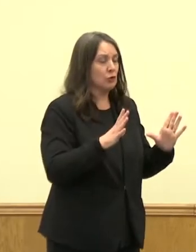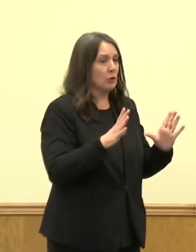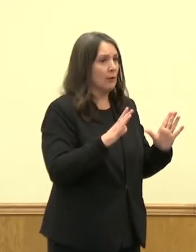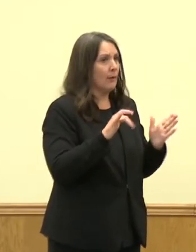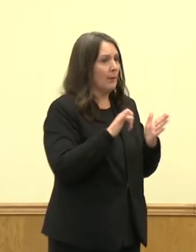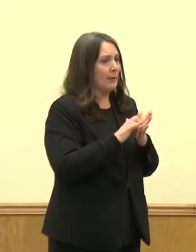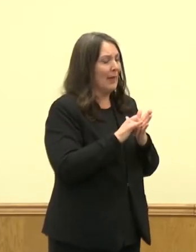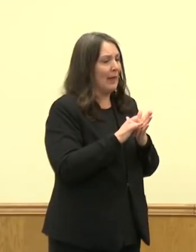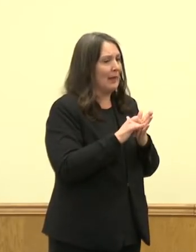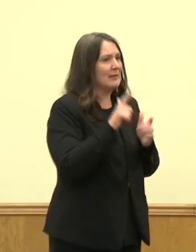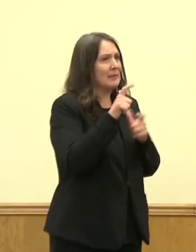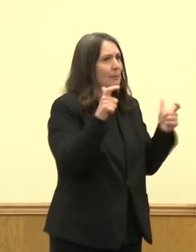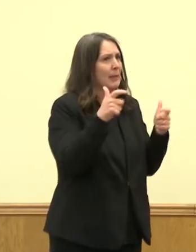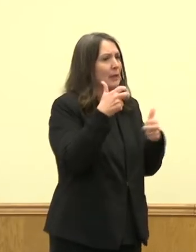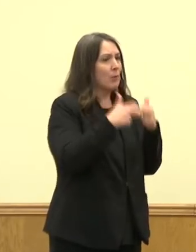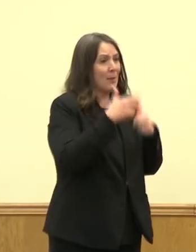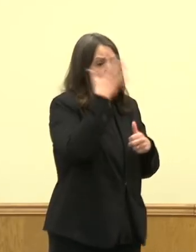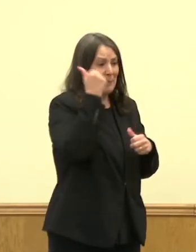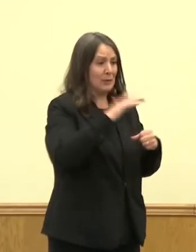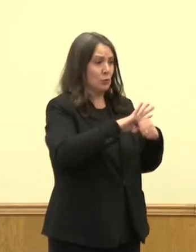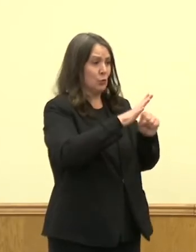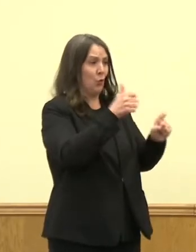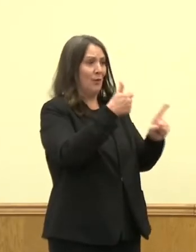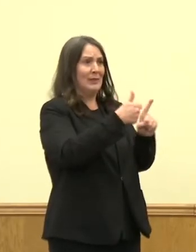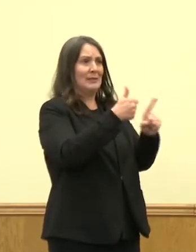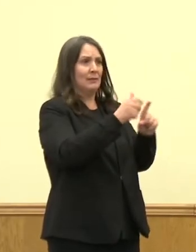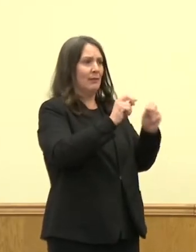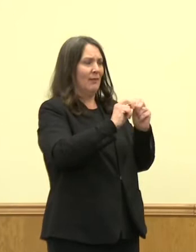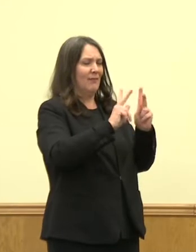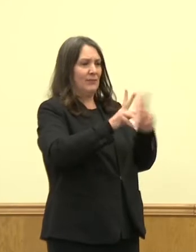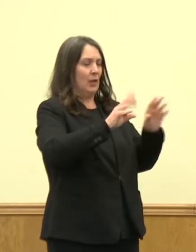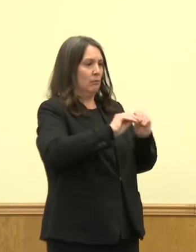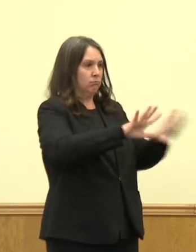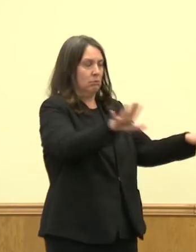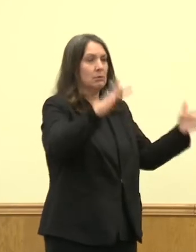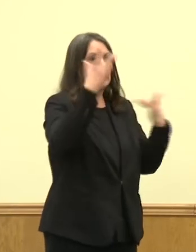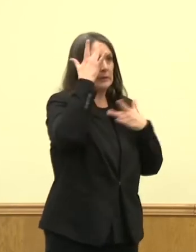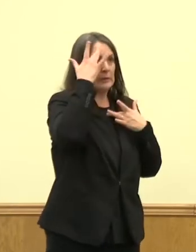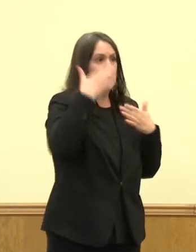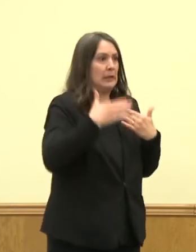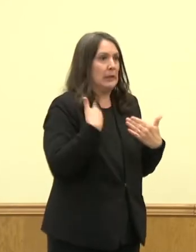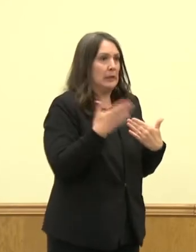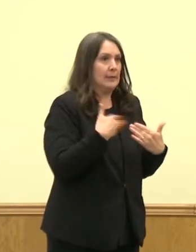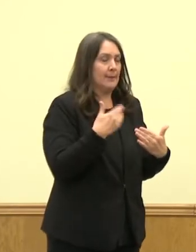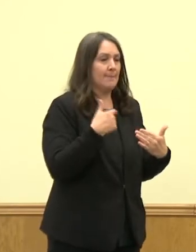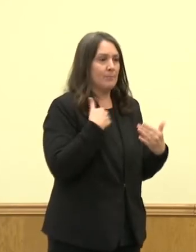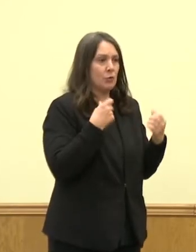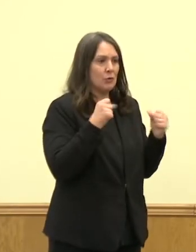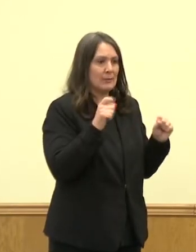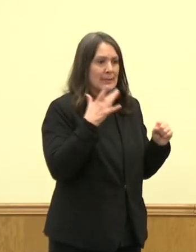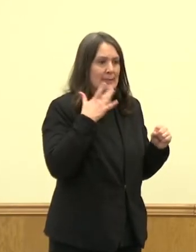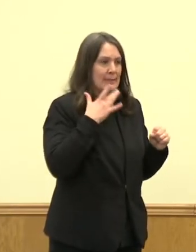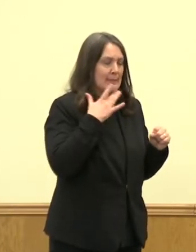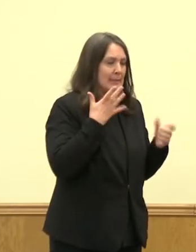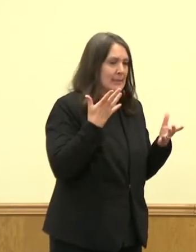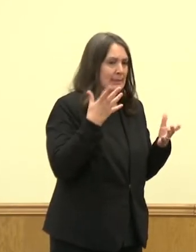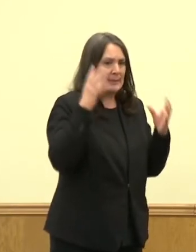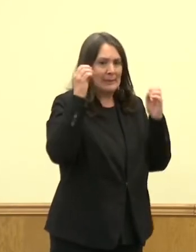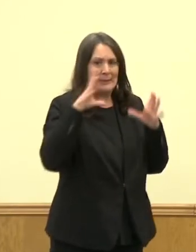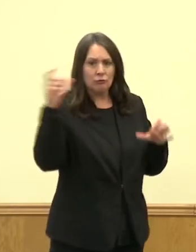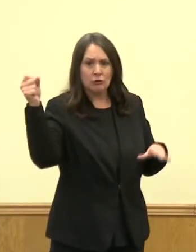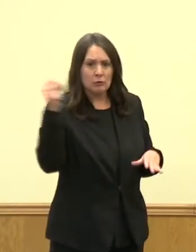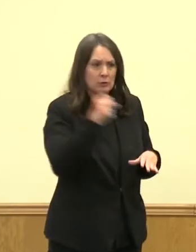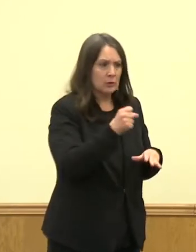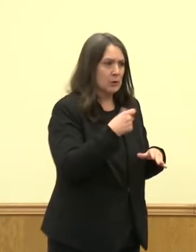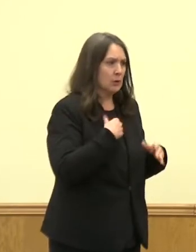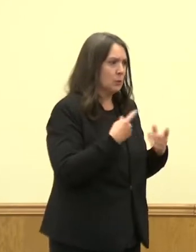variant, because it is so contagious. So we're having to come up with different strategies on how to cover those classrooms and what it might mean to have to